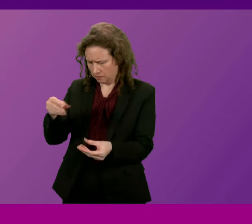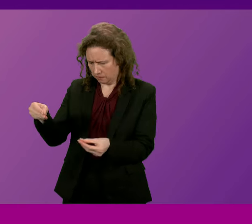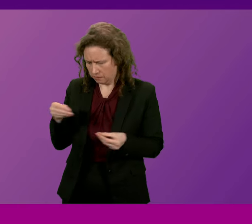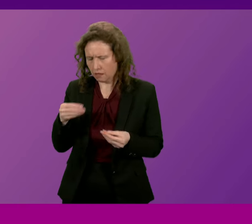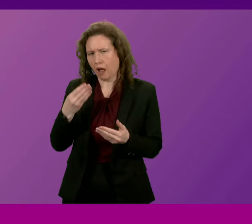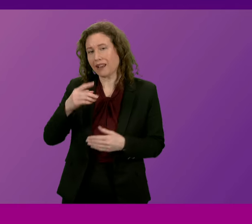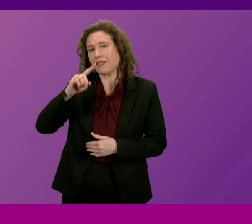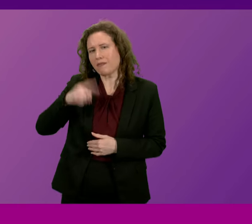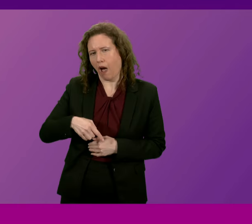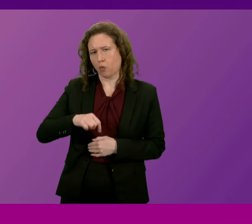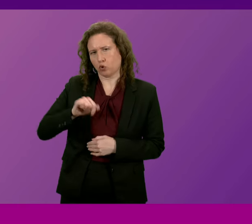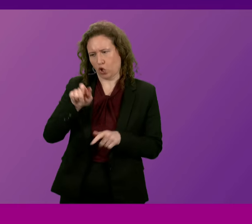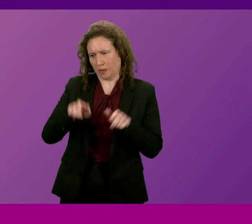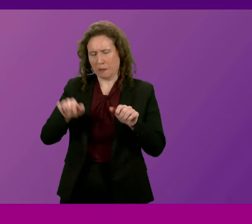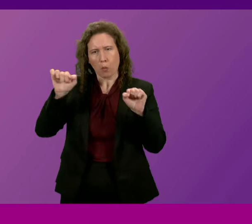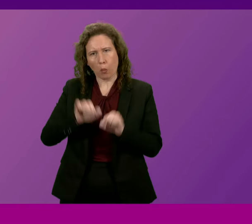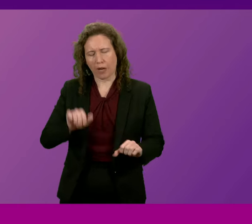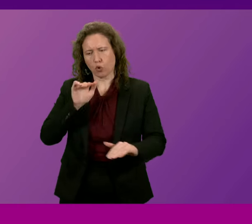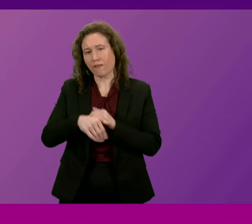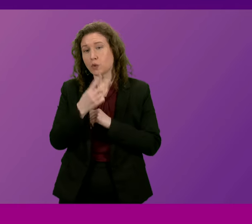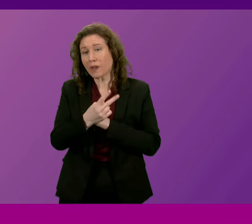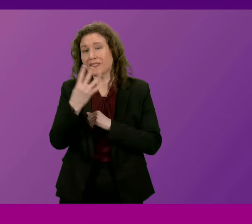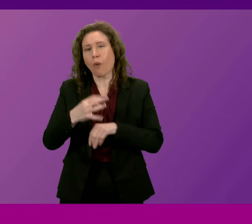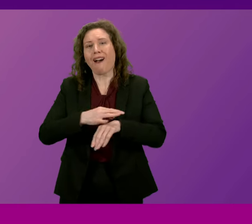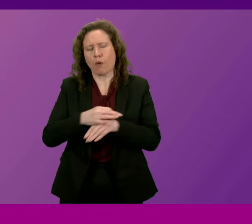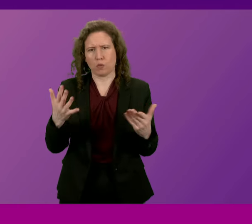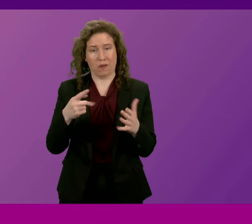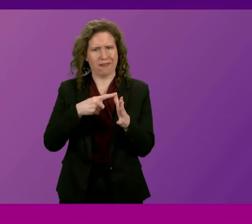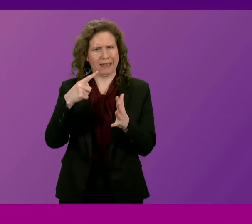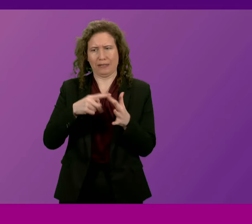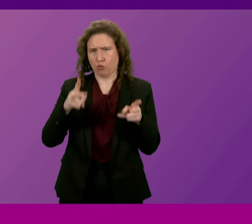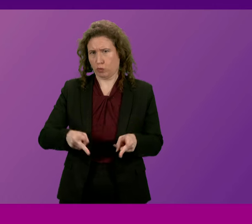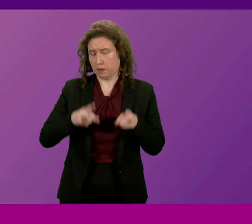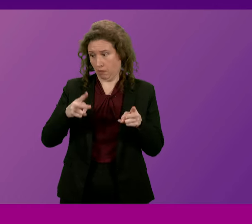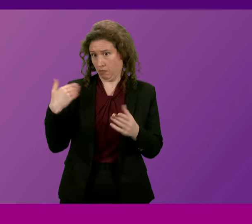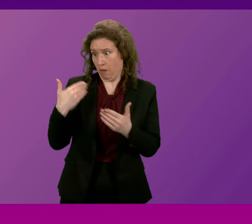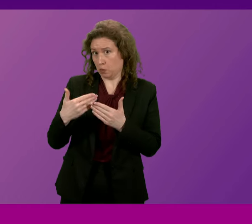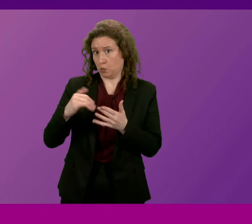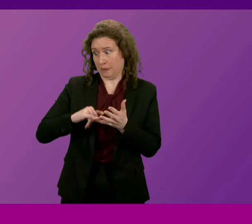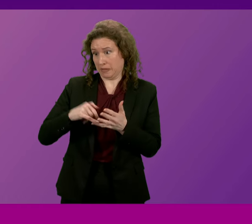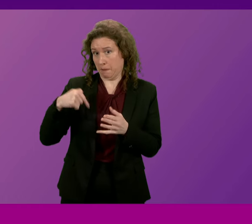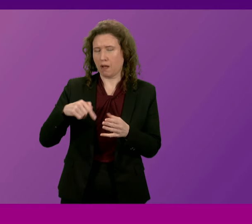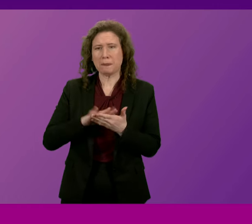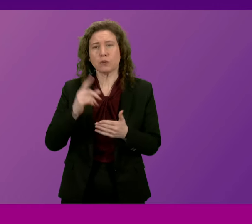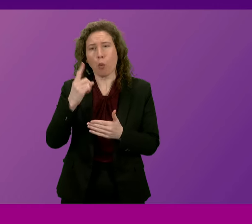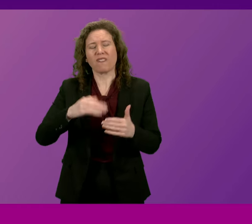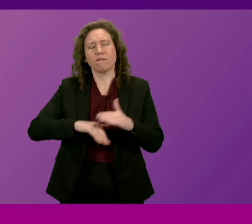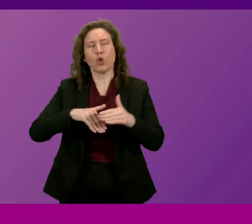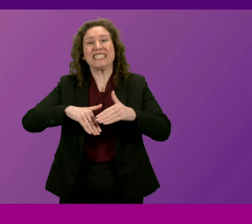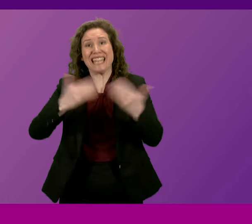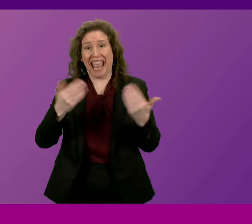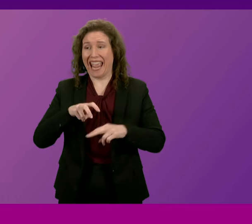24 hours in A&E up to the end of September this year. That's a full day waiting for treatment.